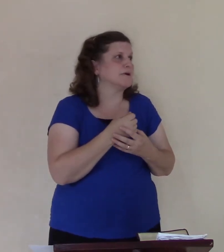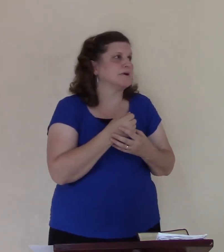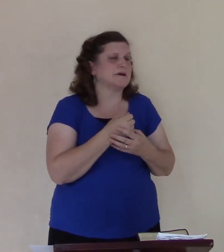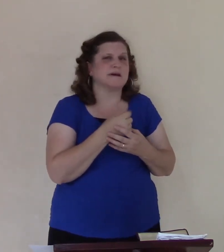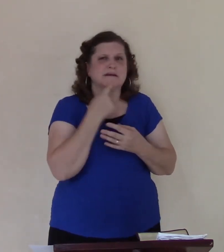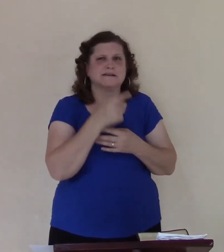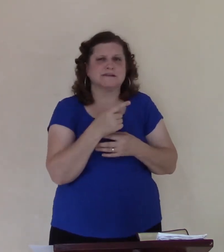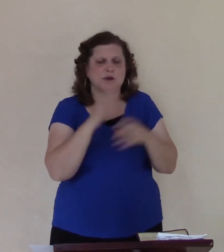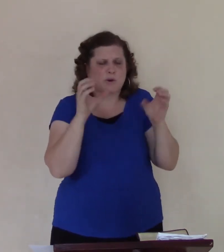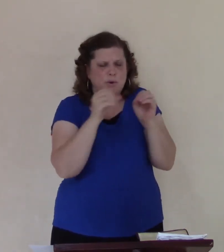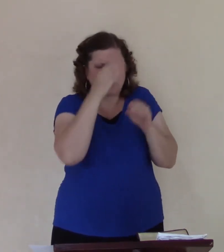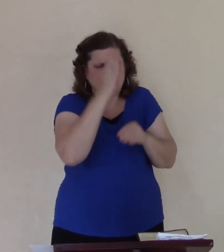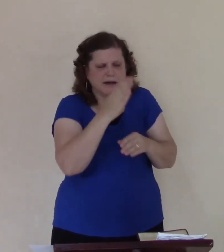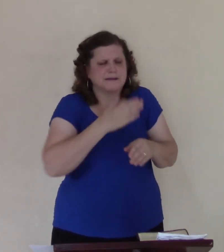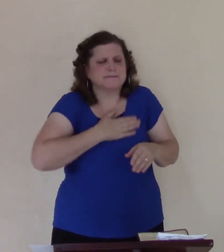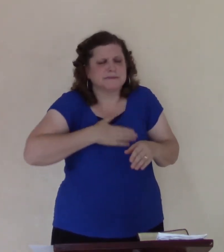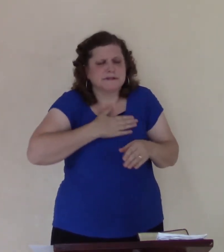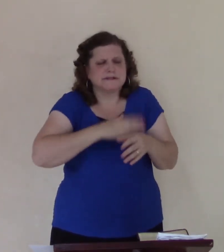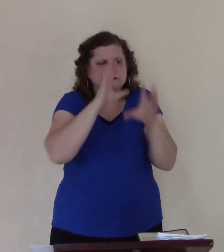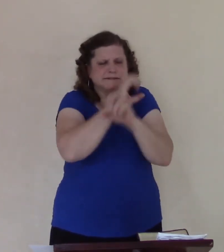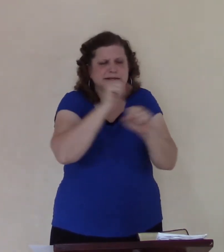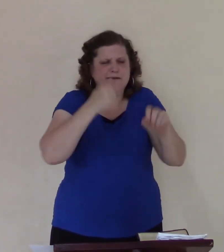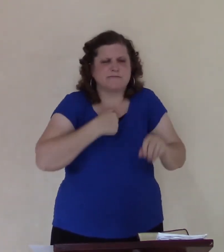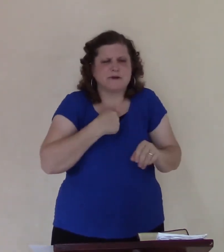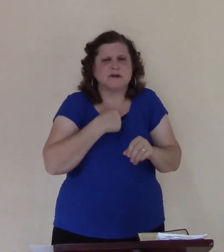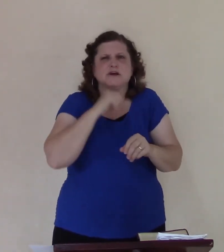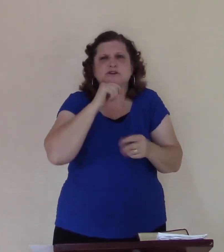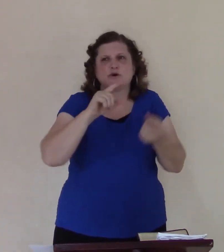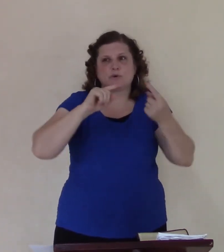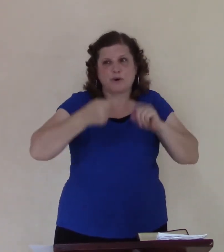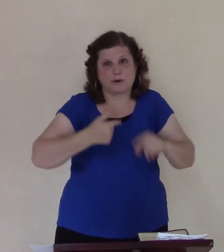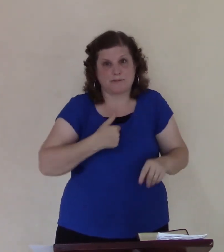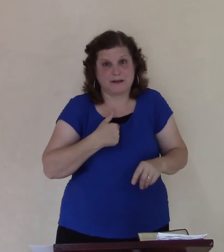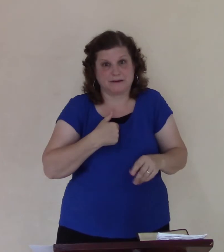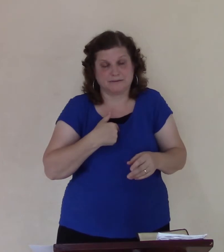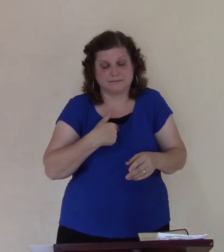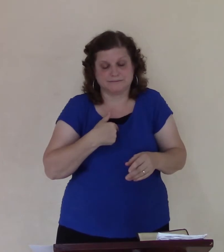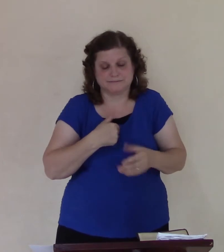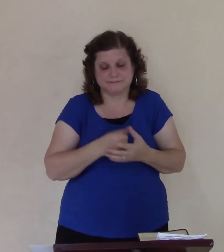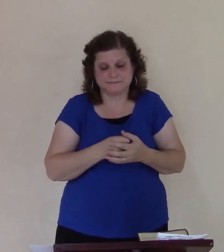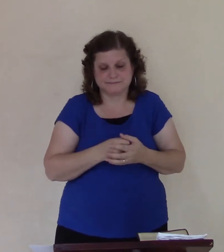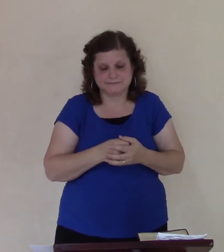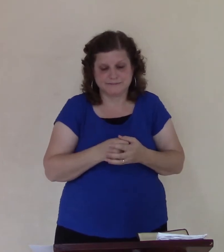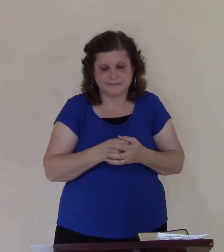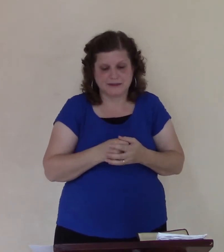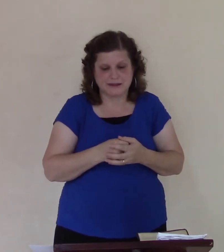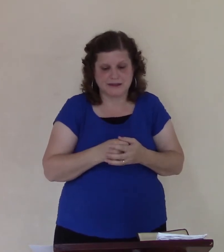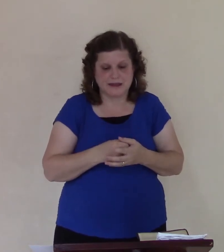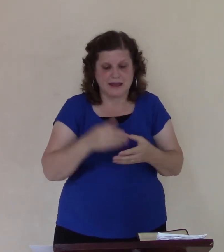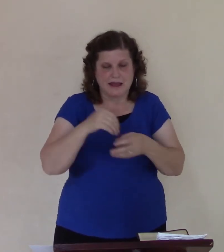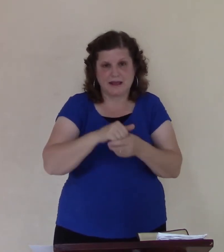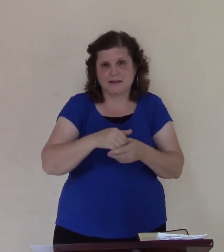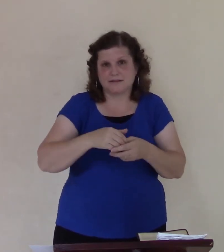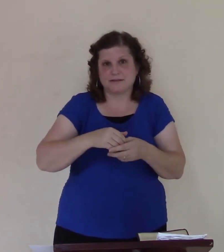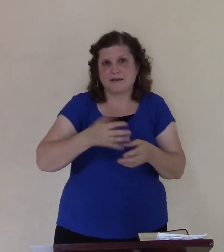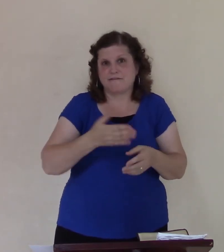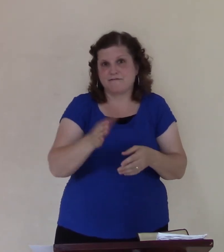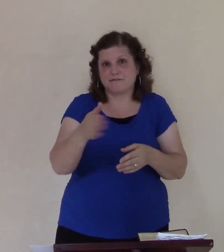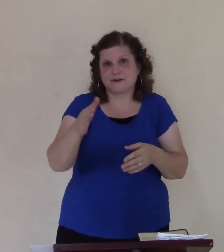save me. Oh God, there's no burning. Is that so? Yes. In the belly of the whale, he wants to be delivered.